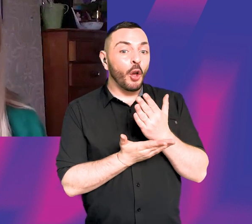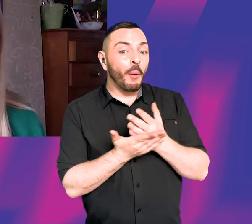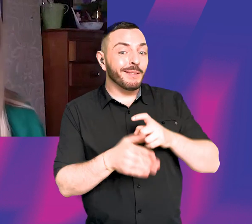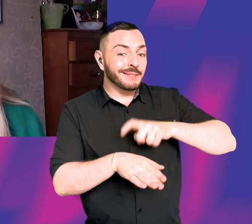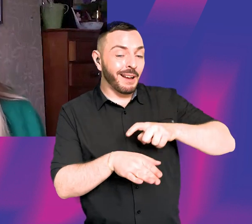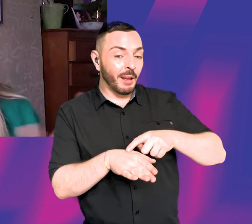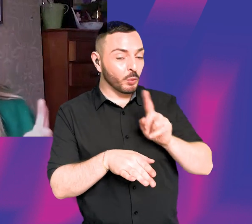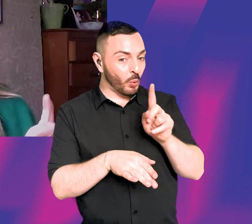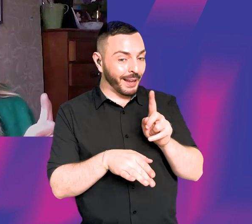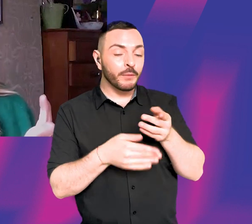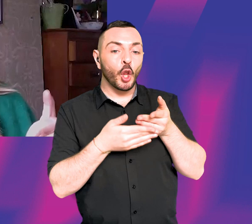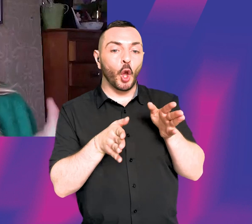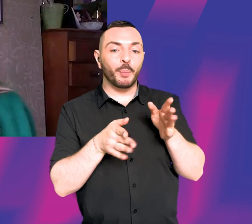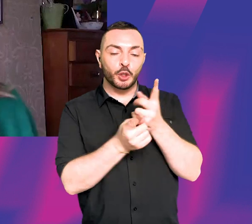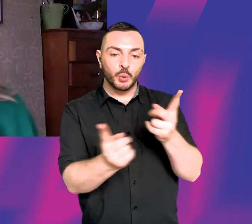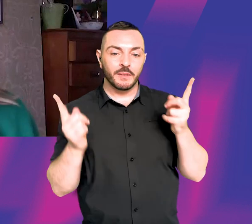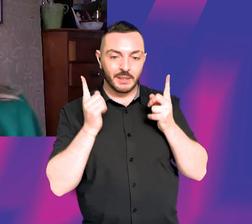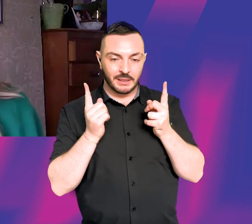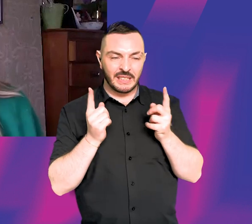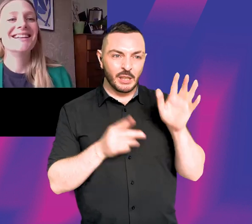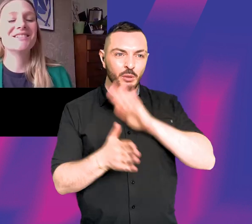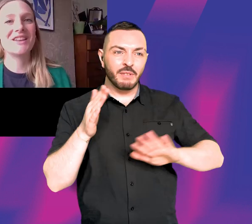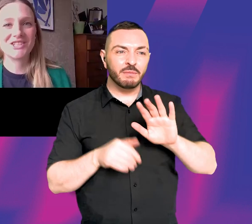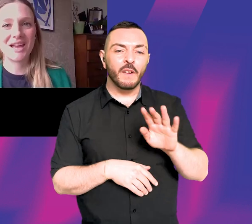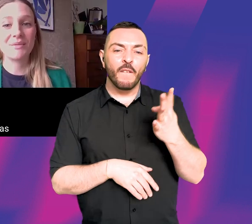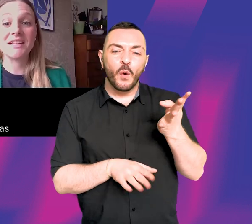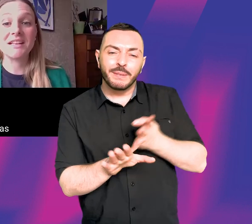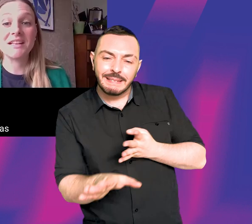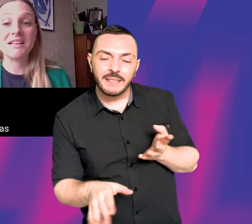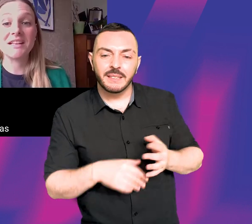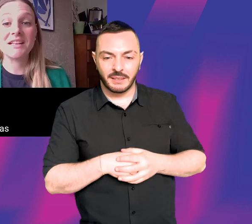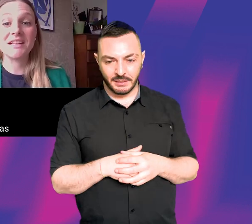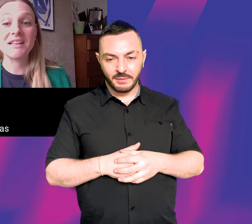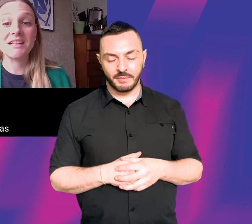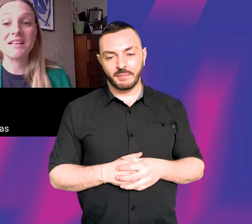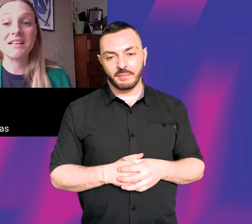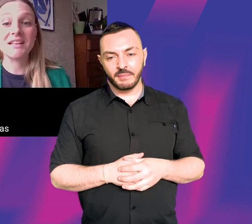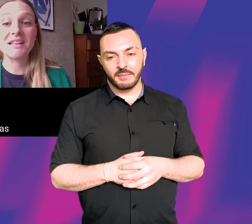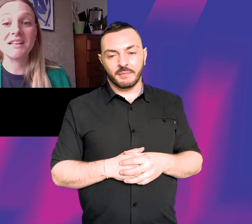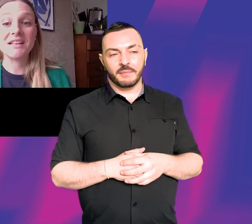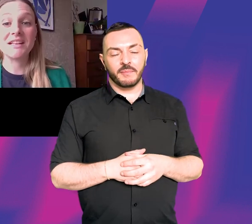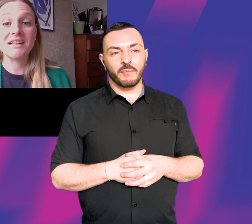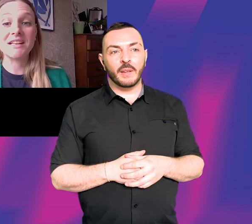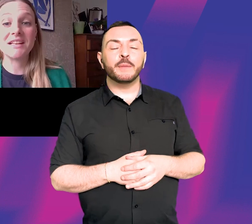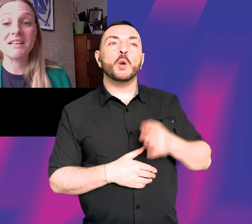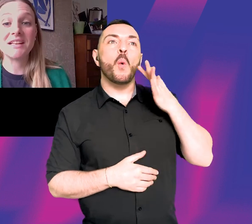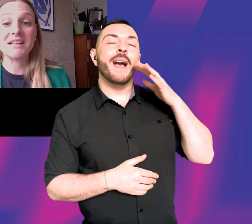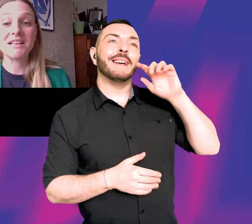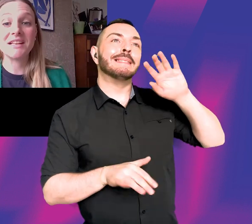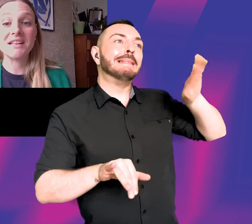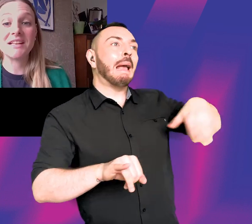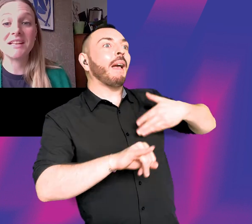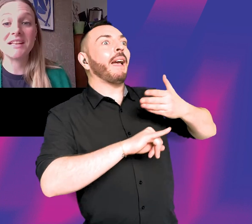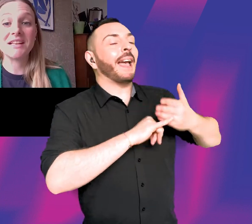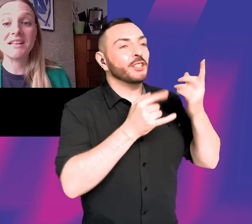had two years left to do, so it took four years to finish it, but I did finish it and it was actually probably that. It was when I kind of got to the end